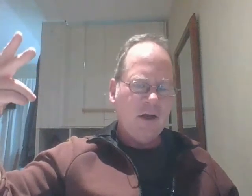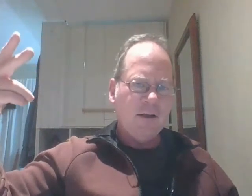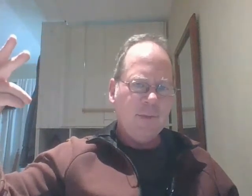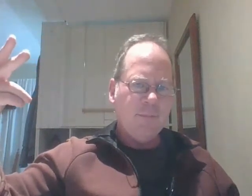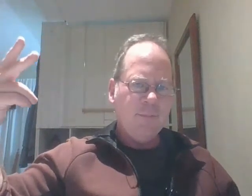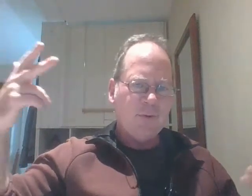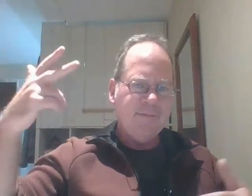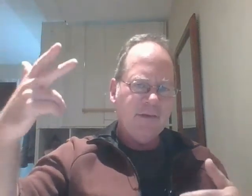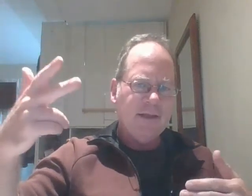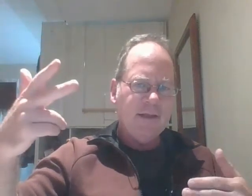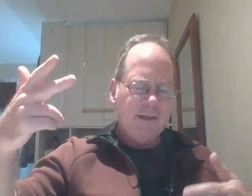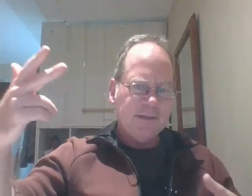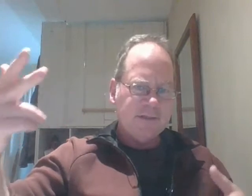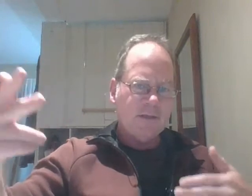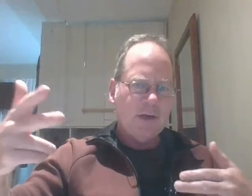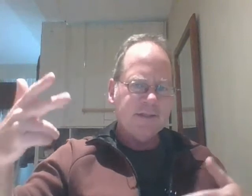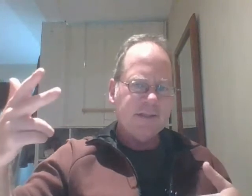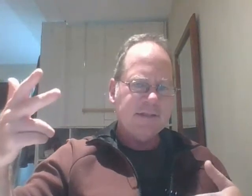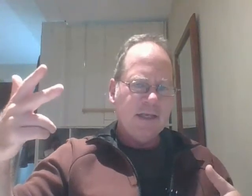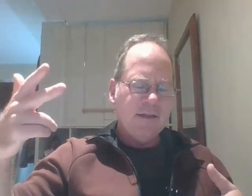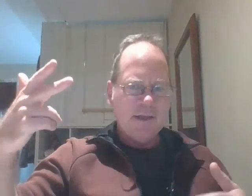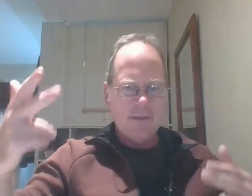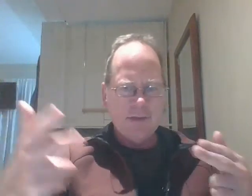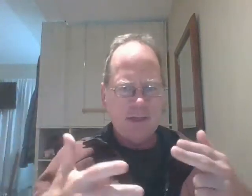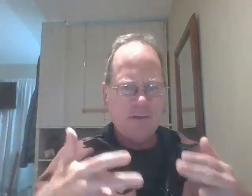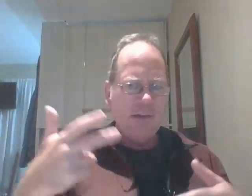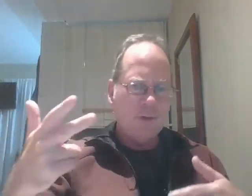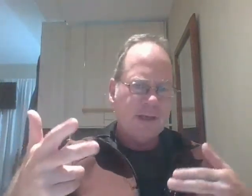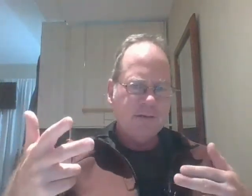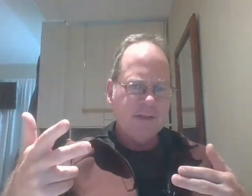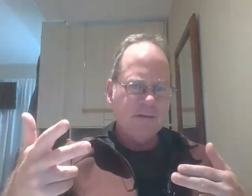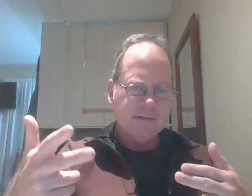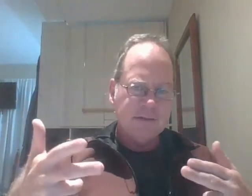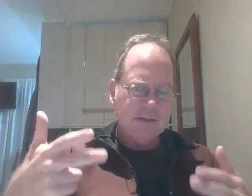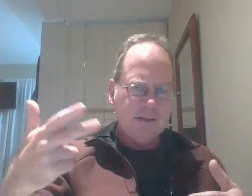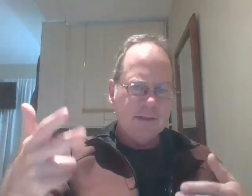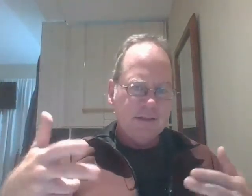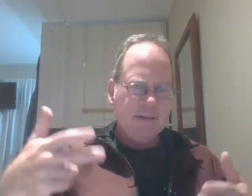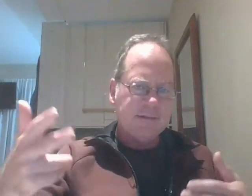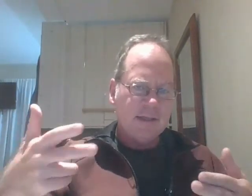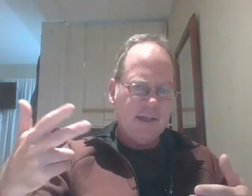but privately like justin amasha says they come together they work out deals and things like that